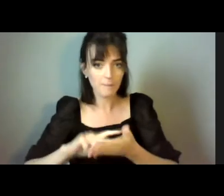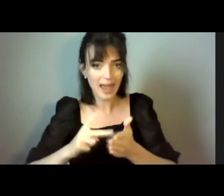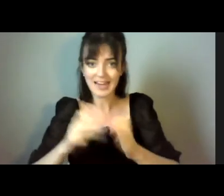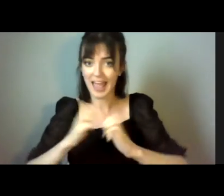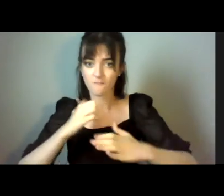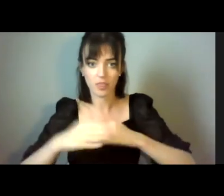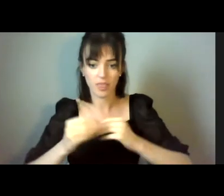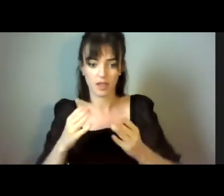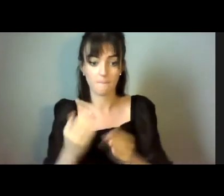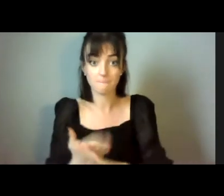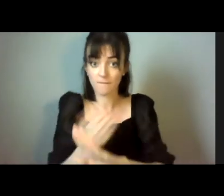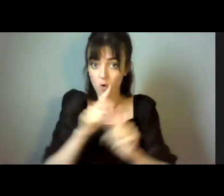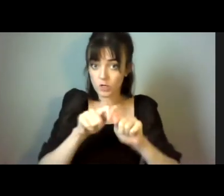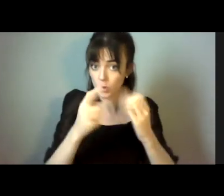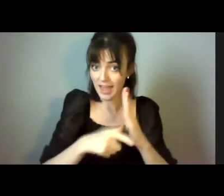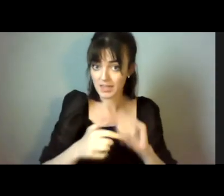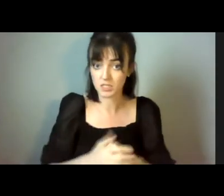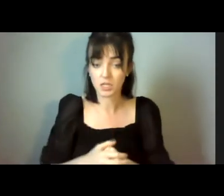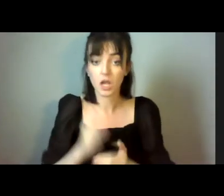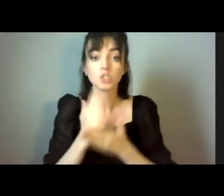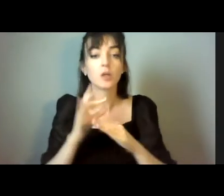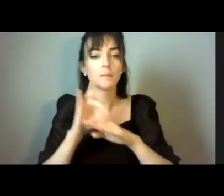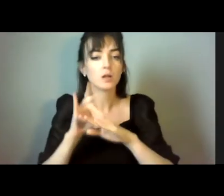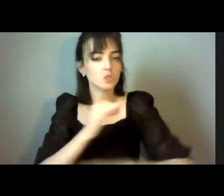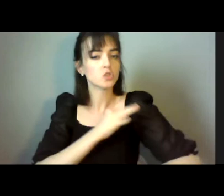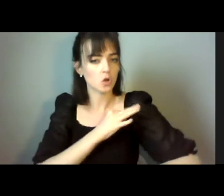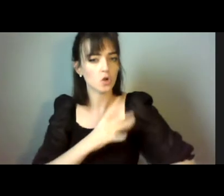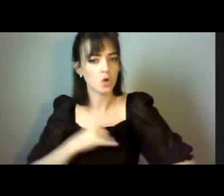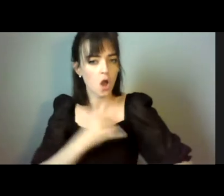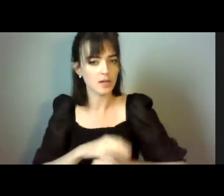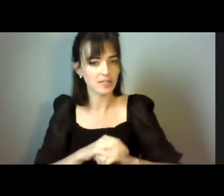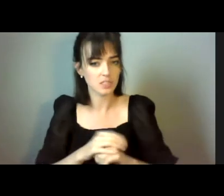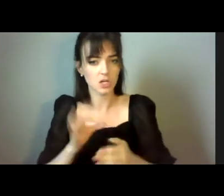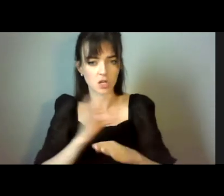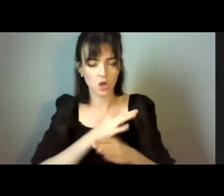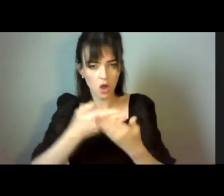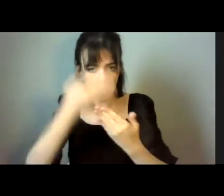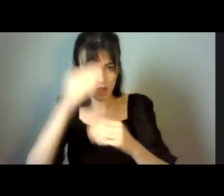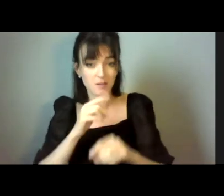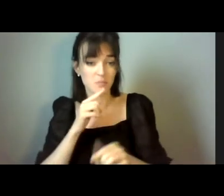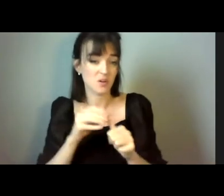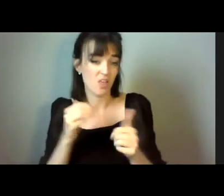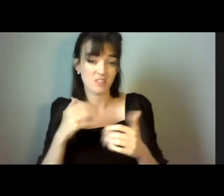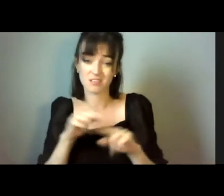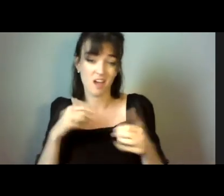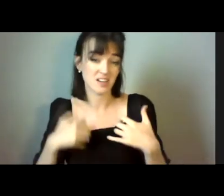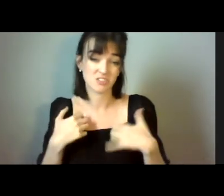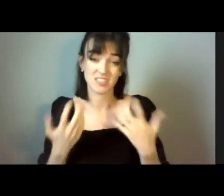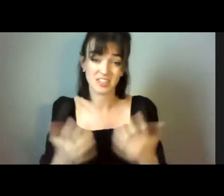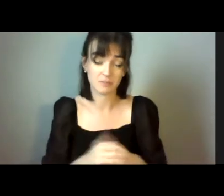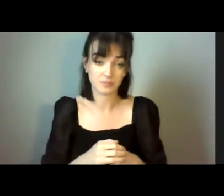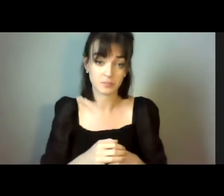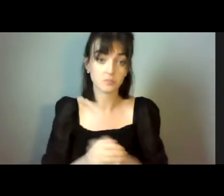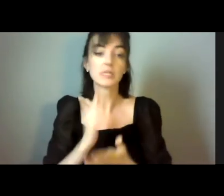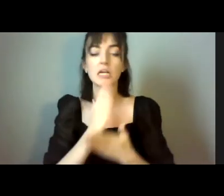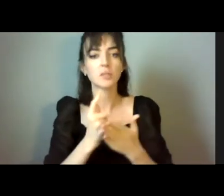Some doctors are good at being brutally honest, and good at taking on new learning, but others may not be interested. In some cases there may be family